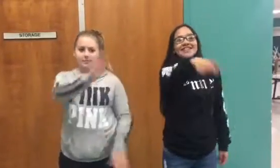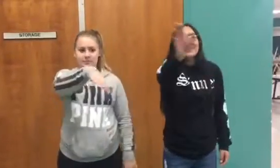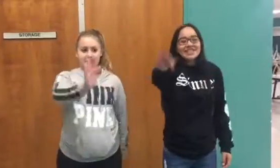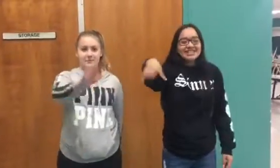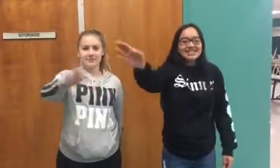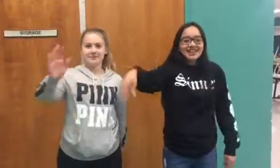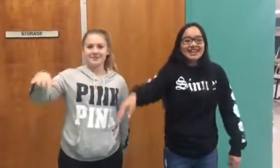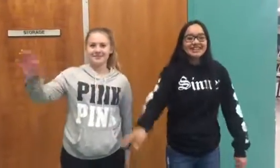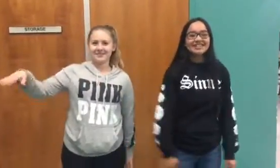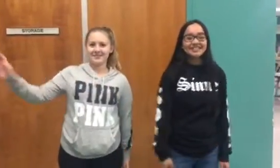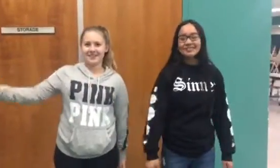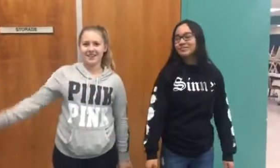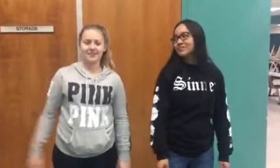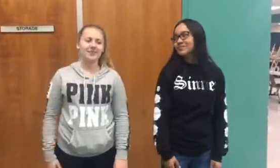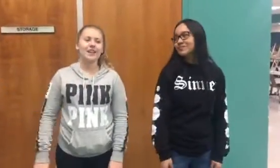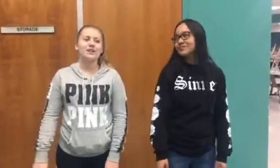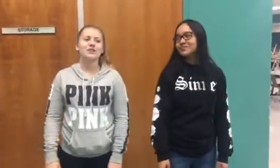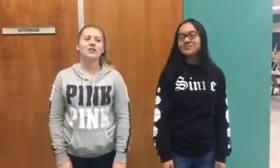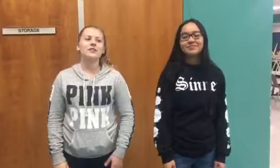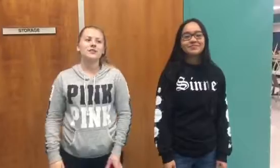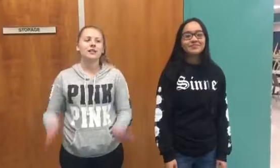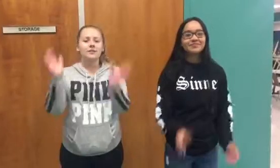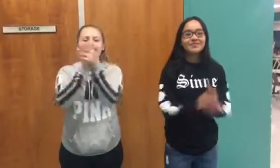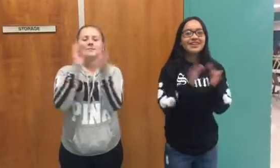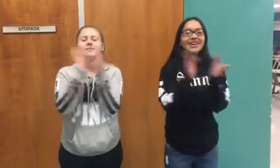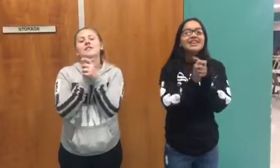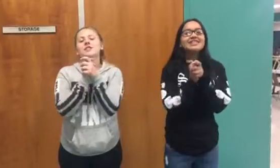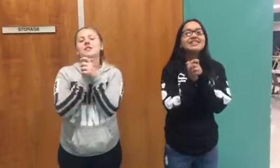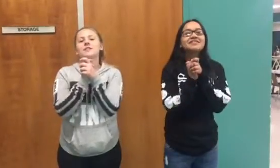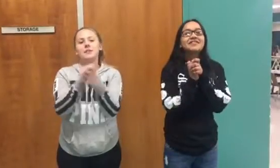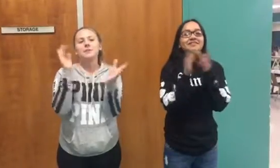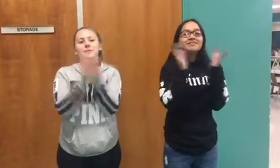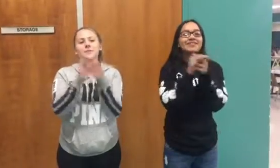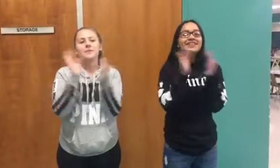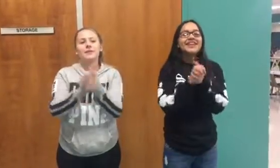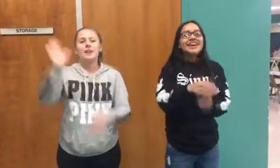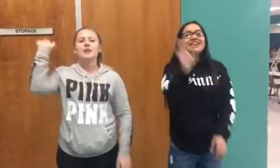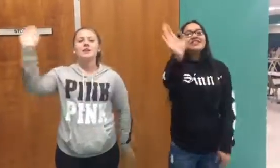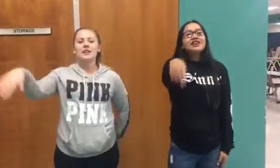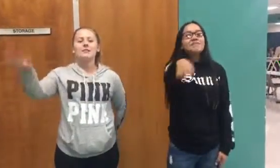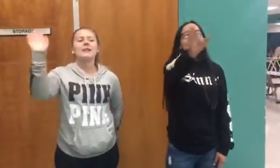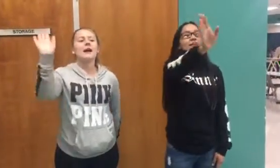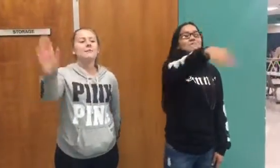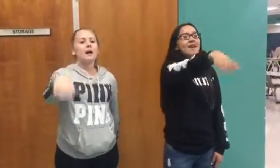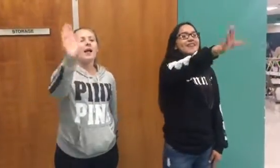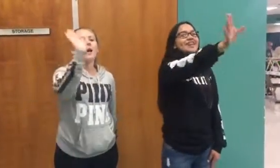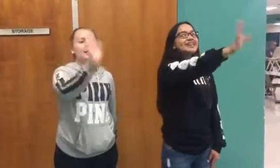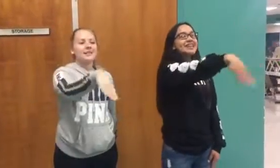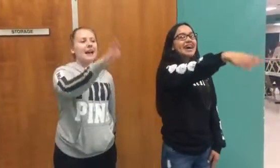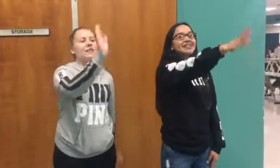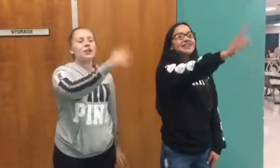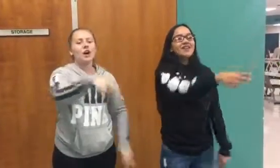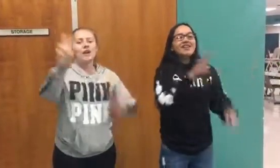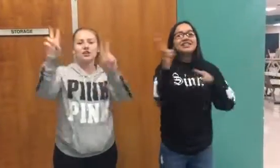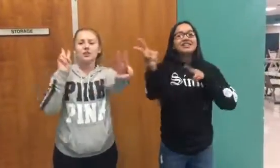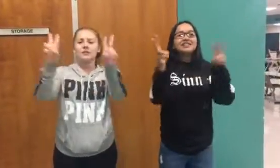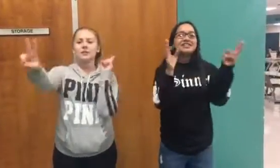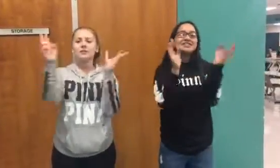then you go this way. Shoot it! Shoot it! Dribble that ball on down the court. Shoot it!